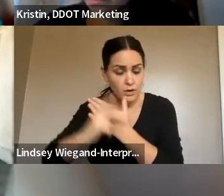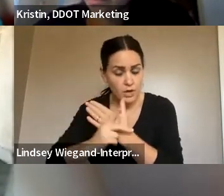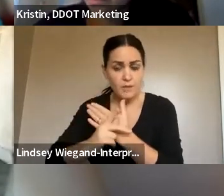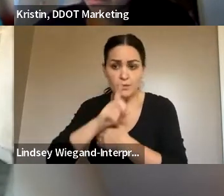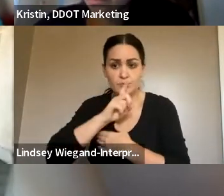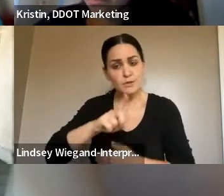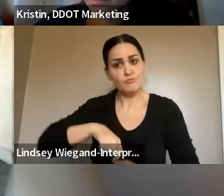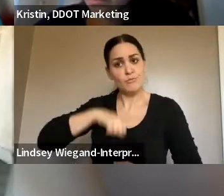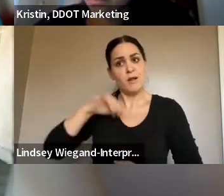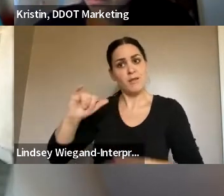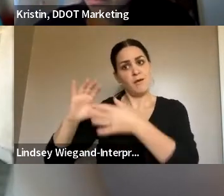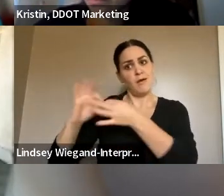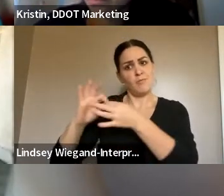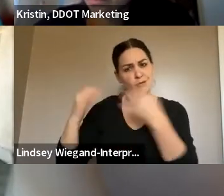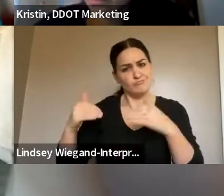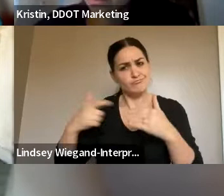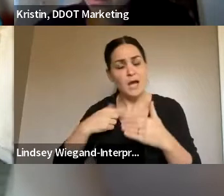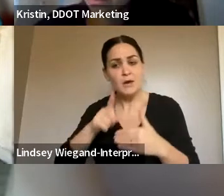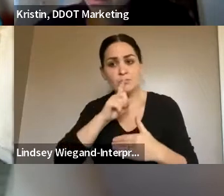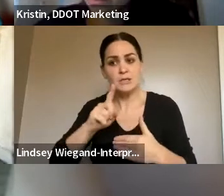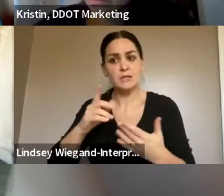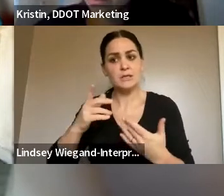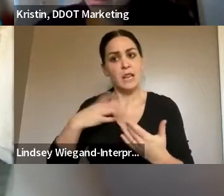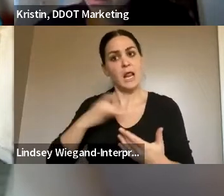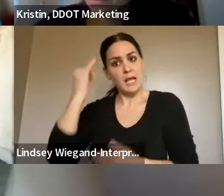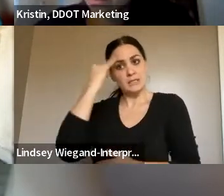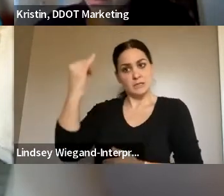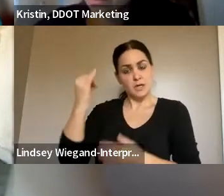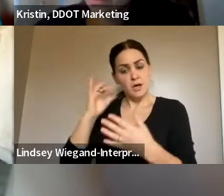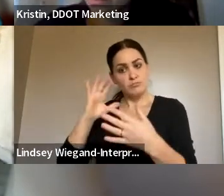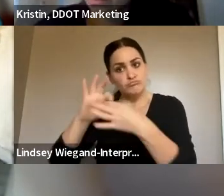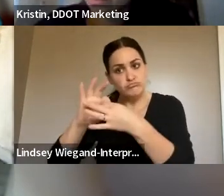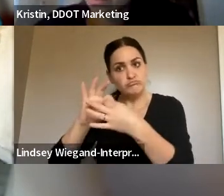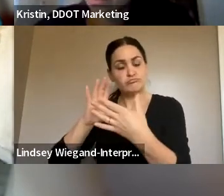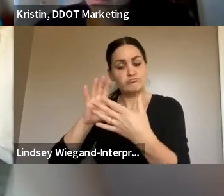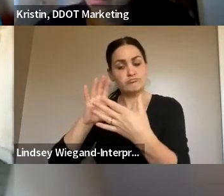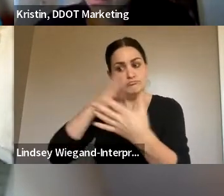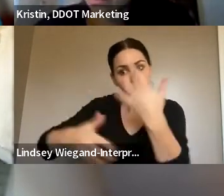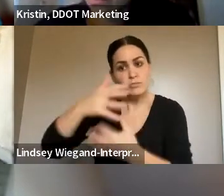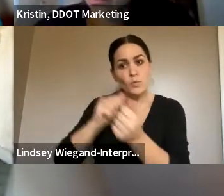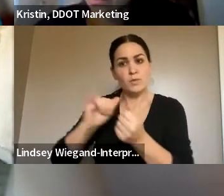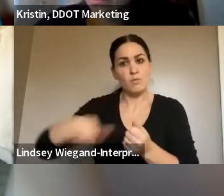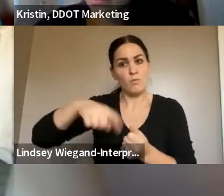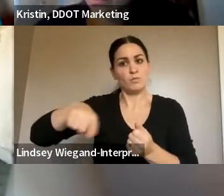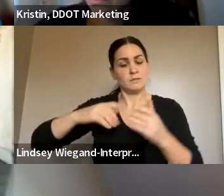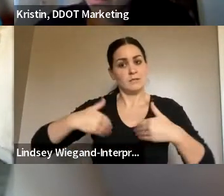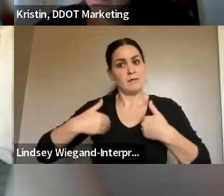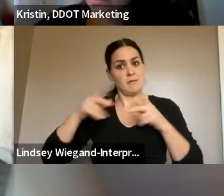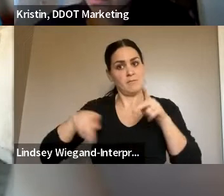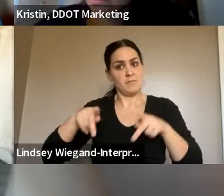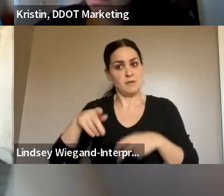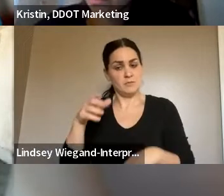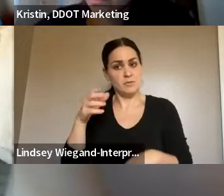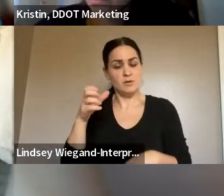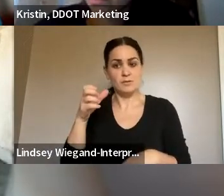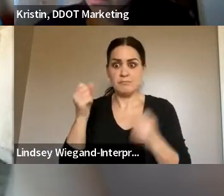we need to connect with those young people, that some of them are not going to college. And if it's down rivers, anywhere, by